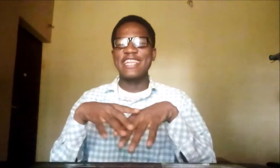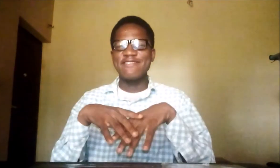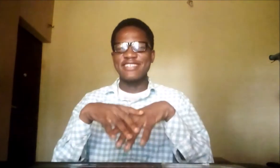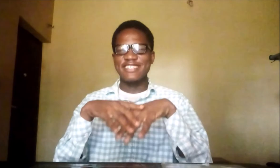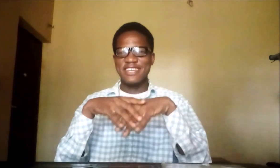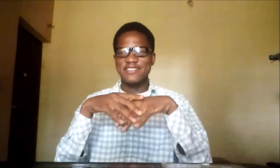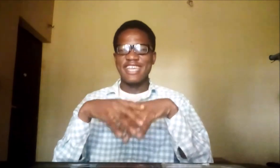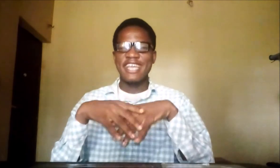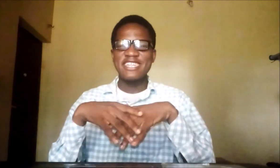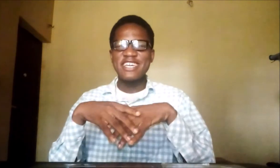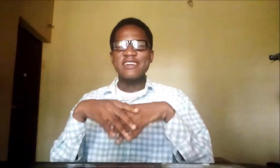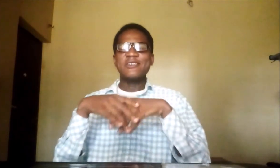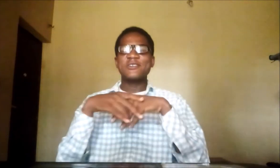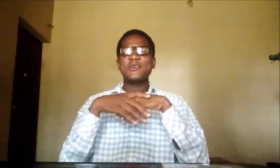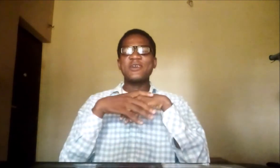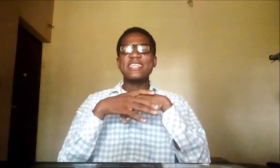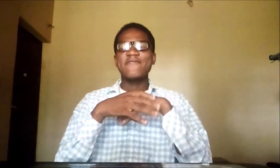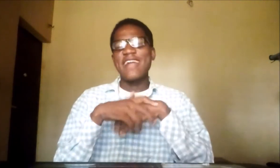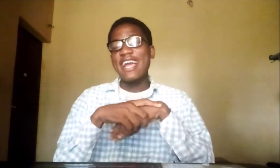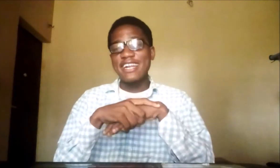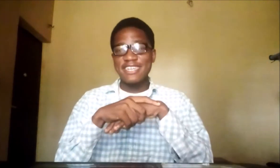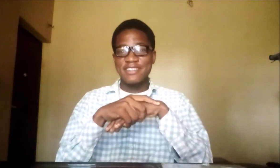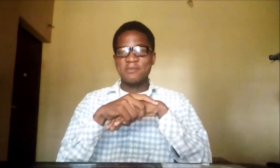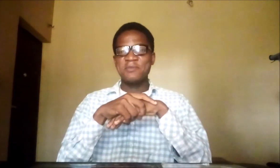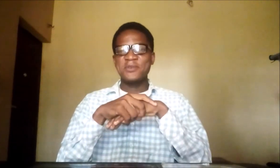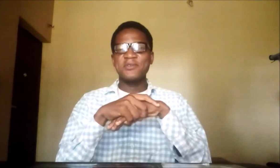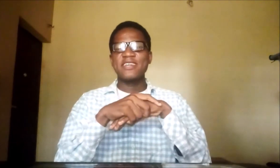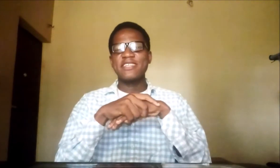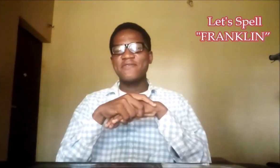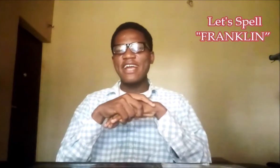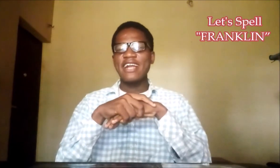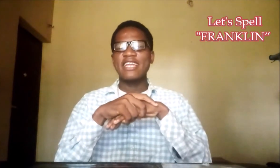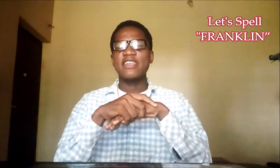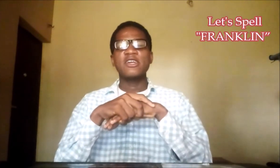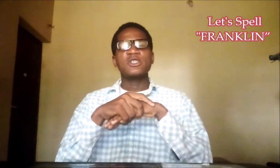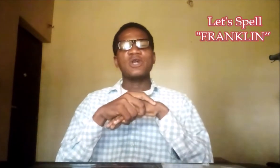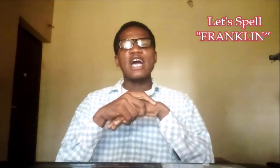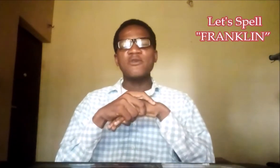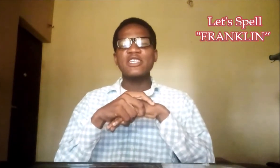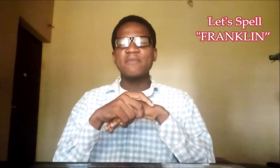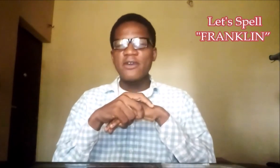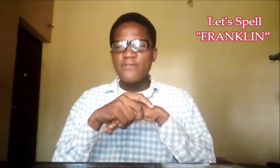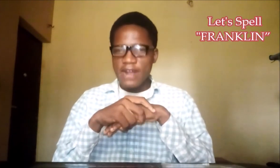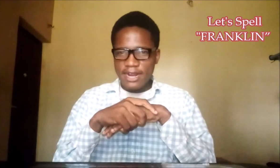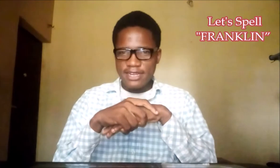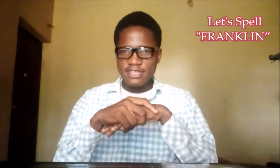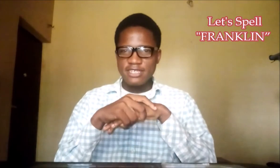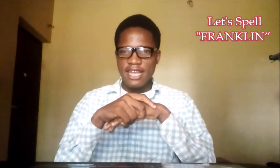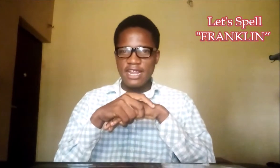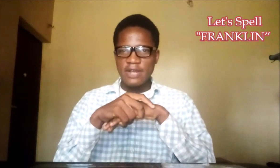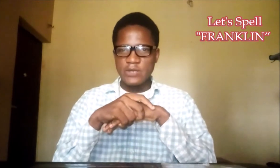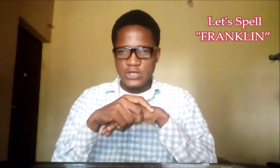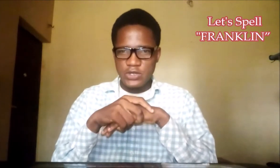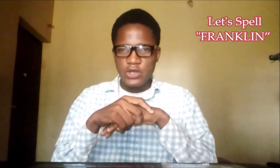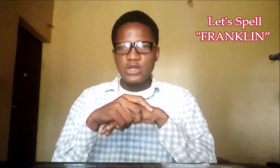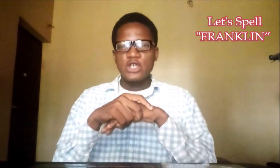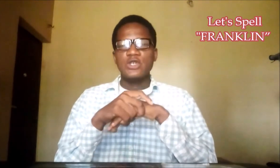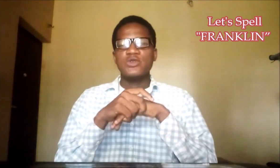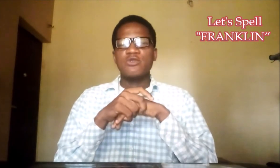name is and you sign it. So it's Franklin, people. It's Franklin. So how do we spell Franklin in sign language? Do you